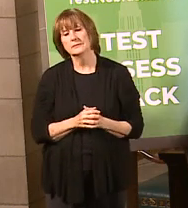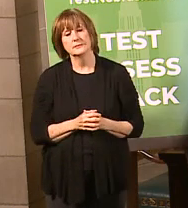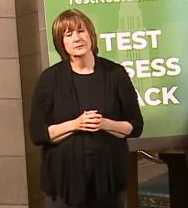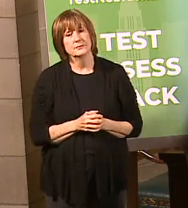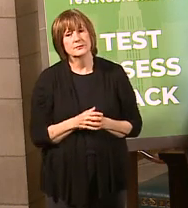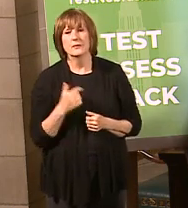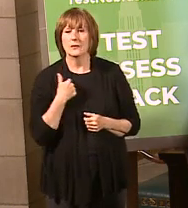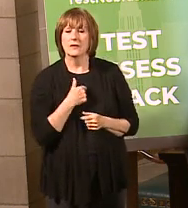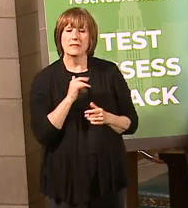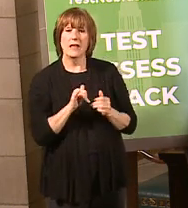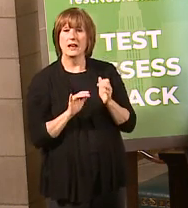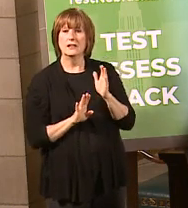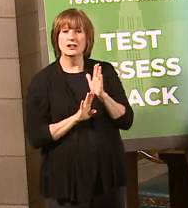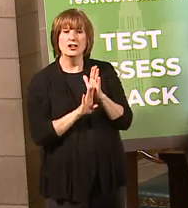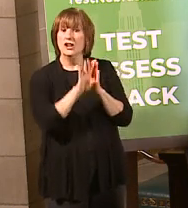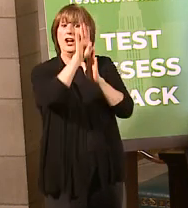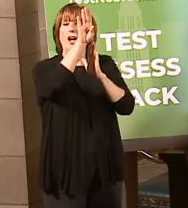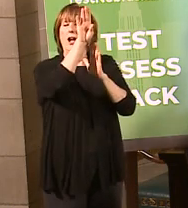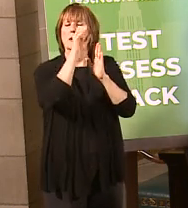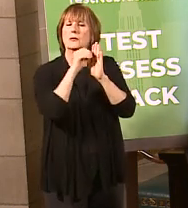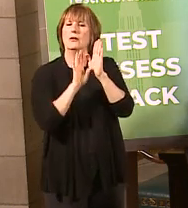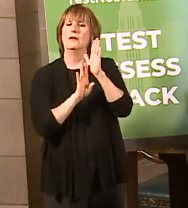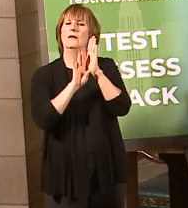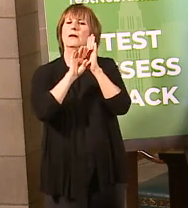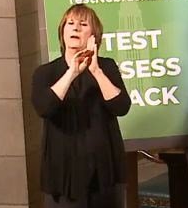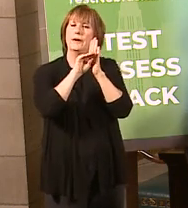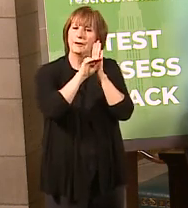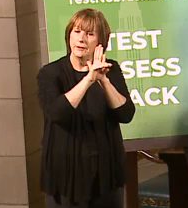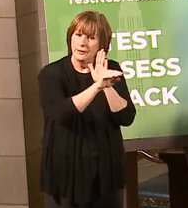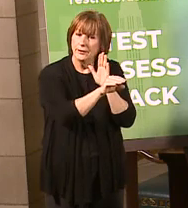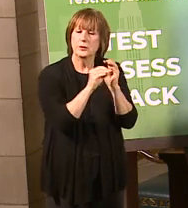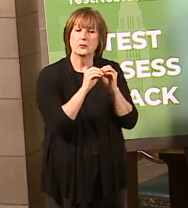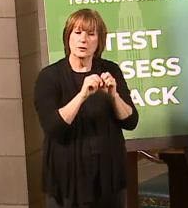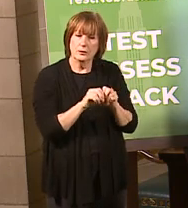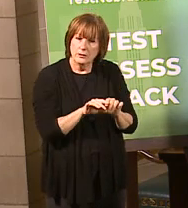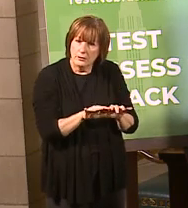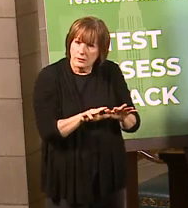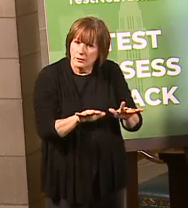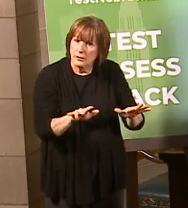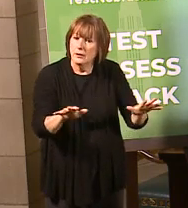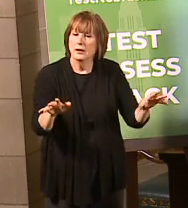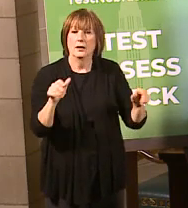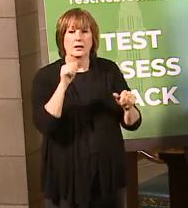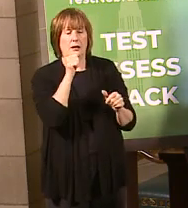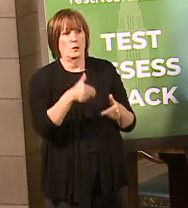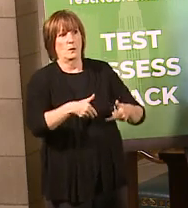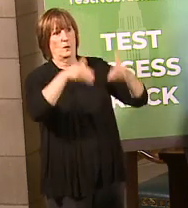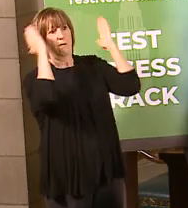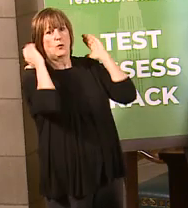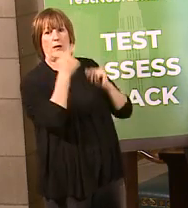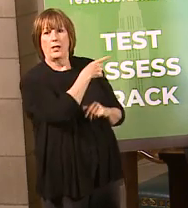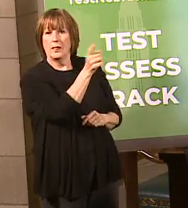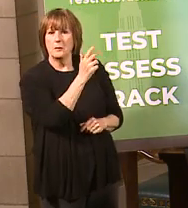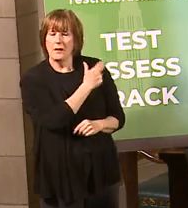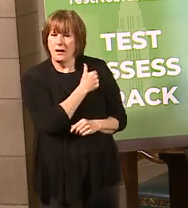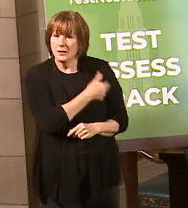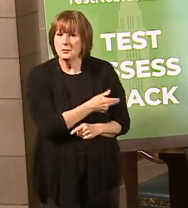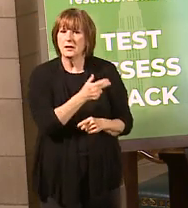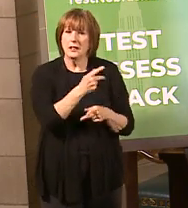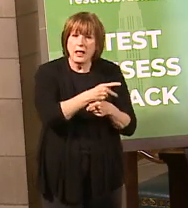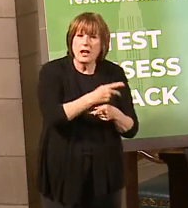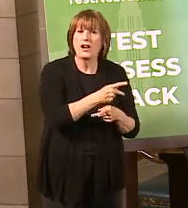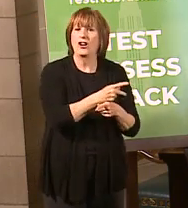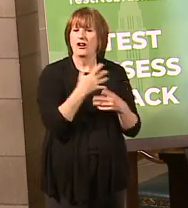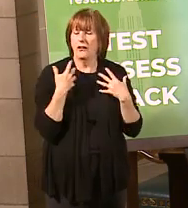We've pushed that curve down, we spread it out, we have not overwhelmed the health care system, and now what we're trying to do is,